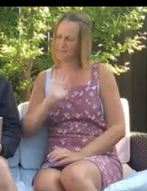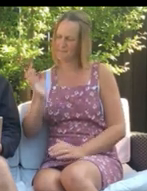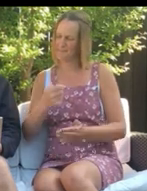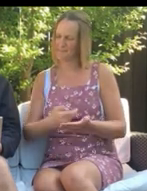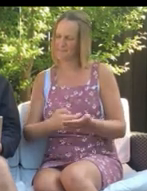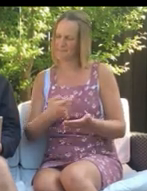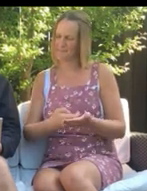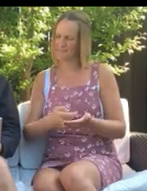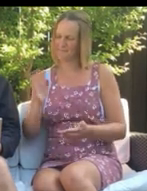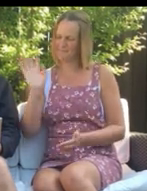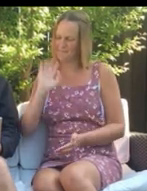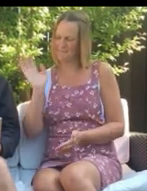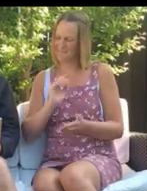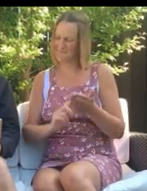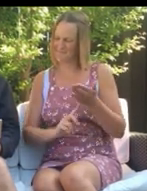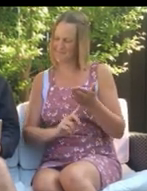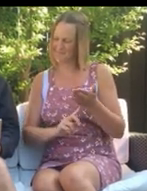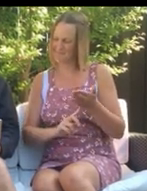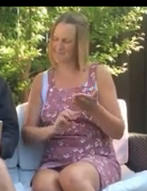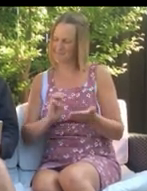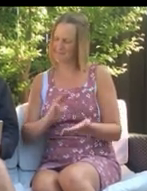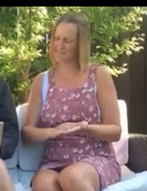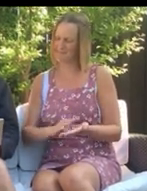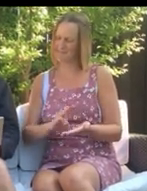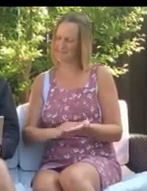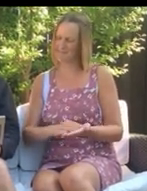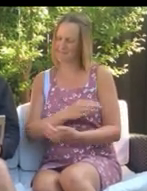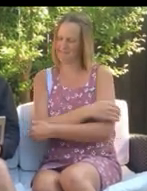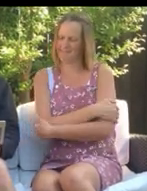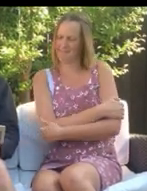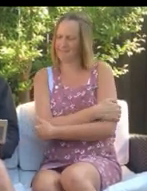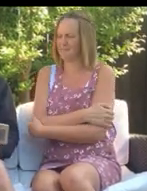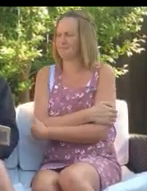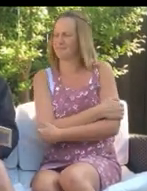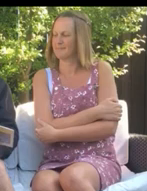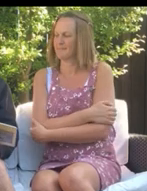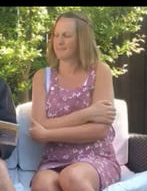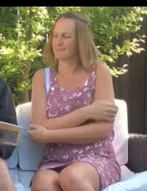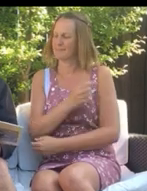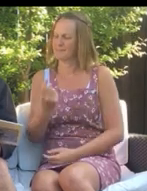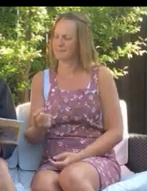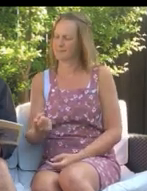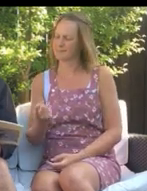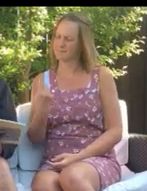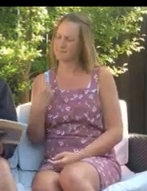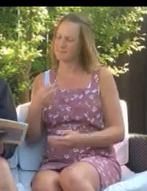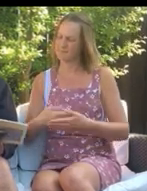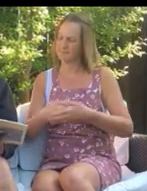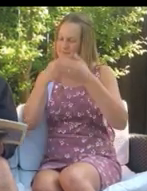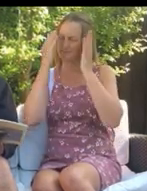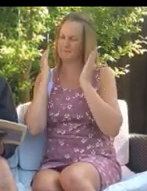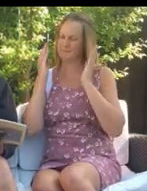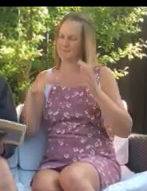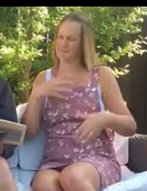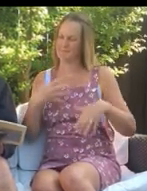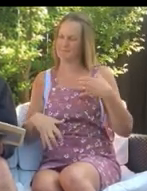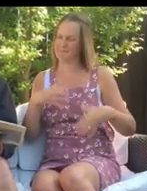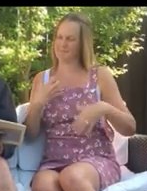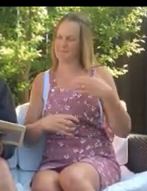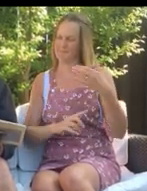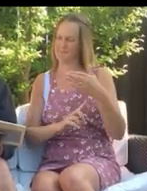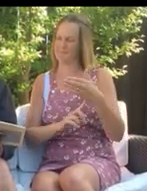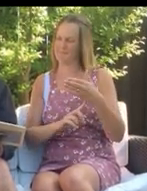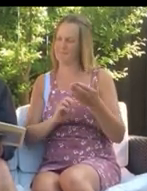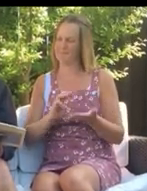Goodbye, Rags and Rose, waves Timmy. His mum hugs him at the gate. Was your day exciting, Timmy?